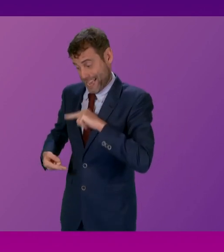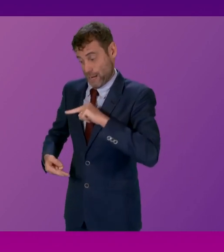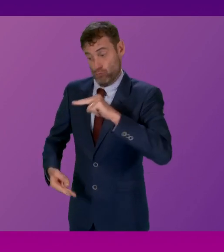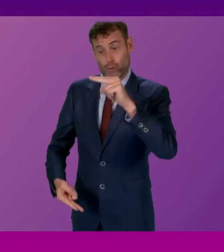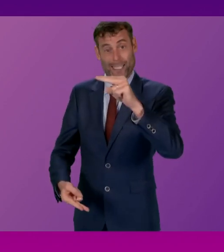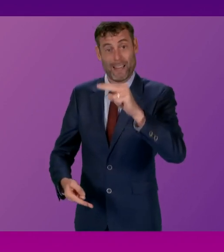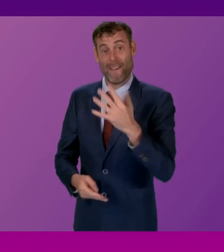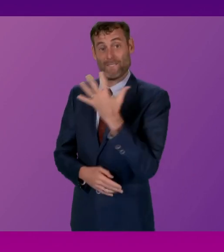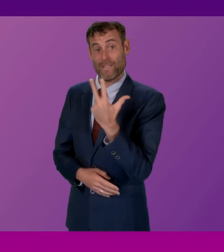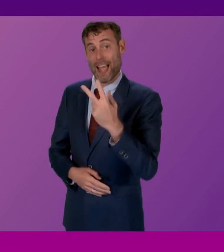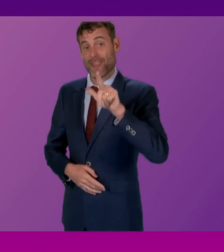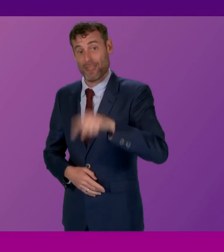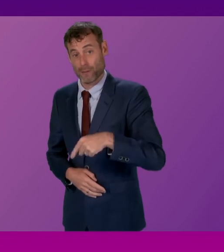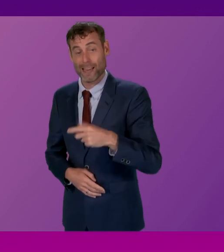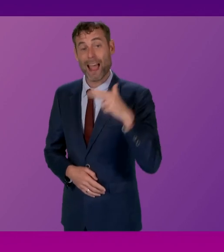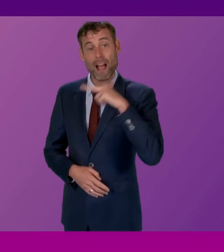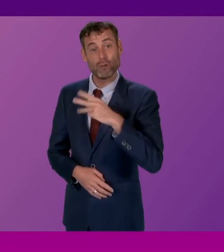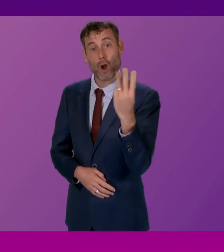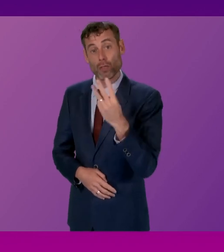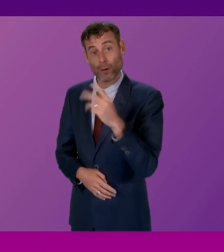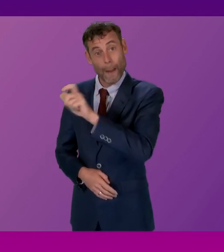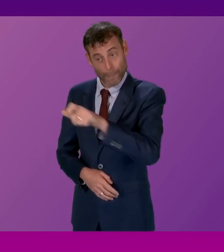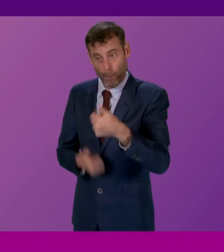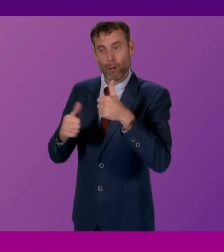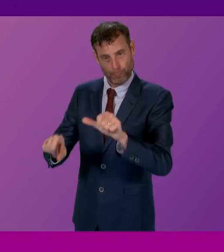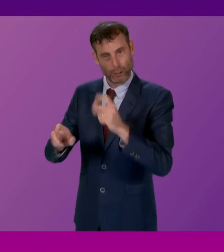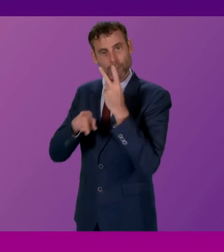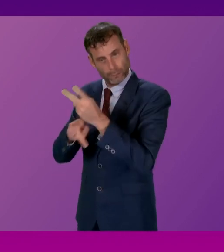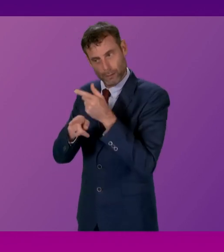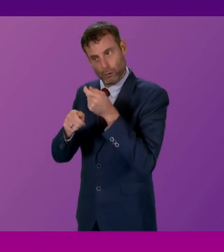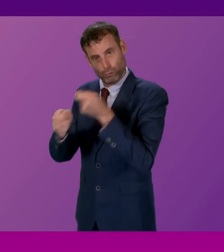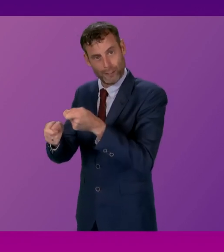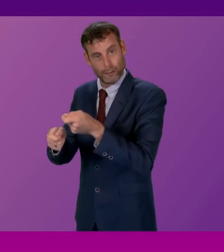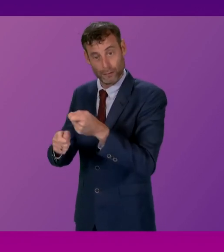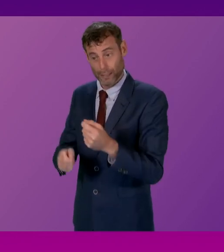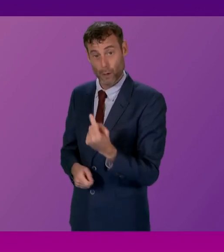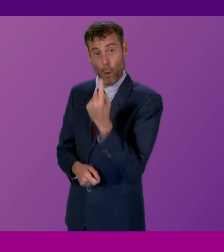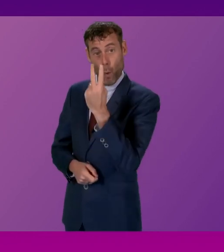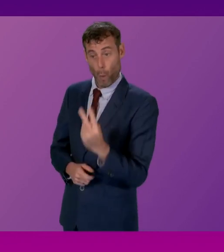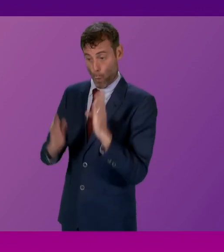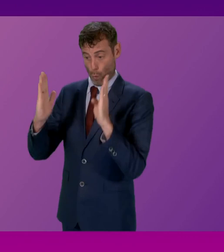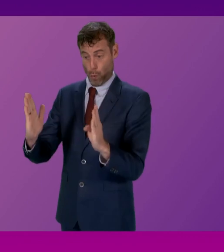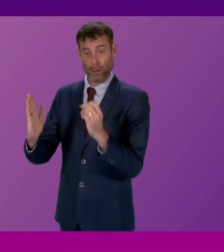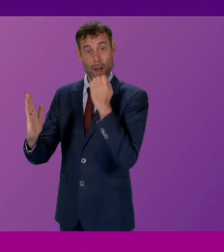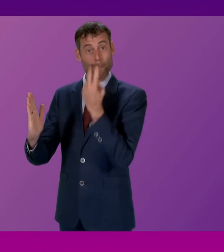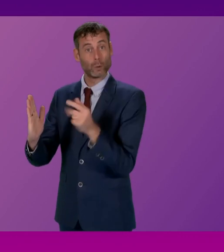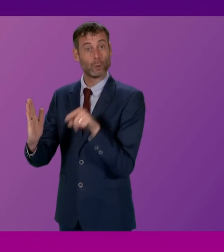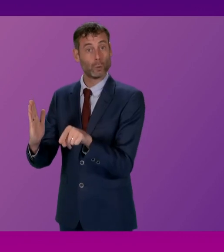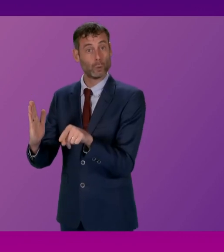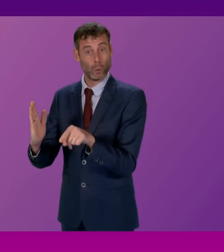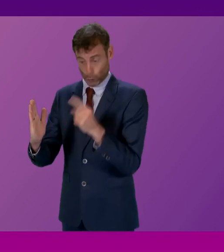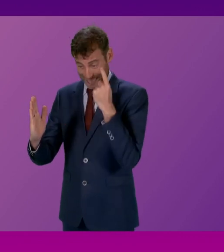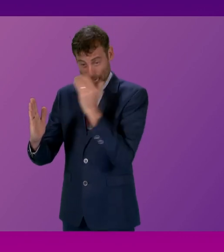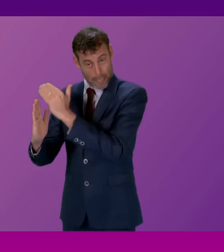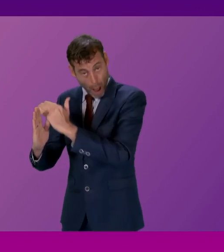,813 people, patients, being seen in quarter two. So we are increasing the activity, but what we're